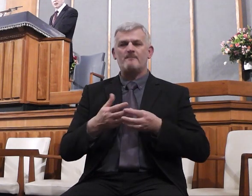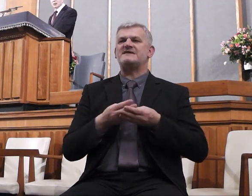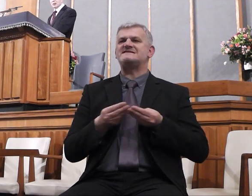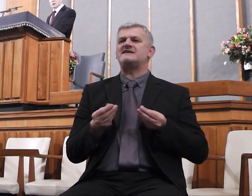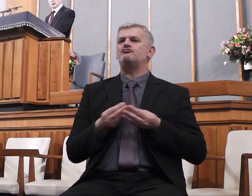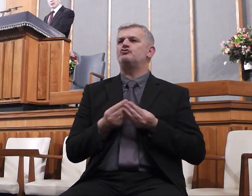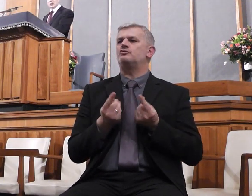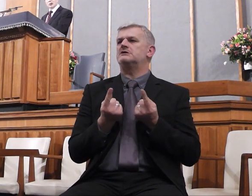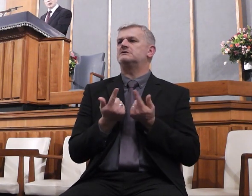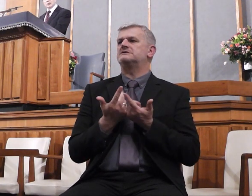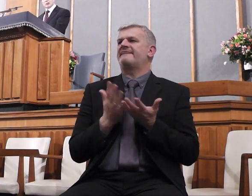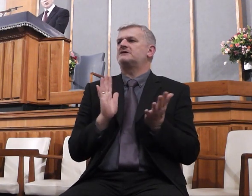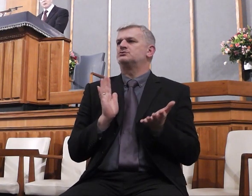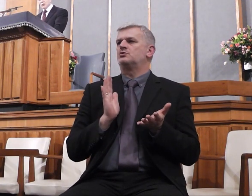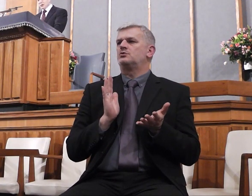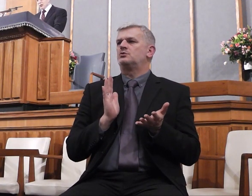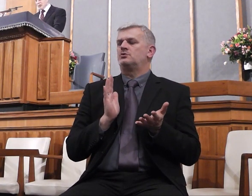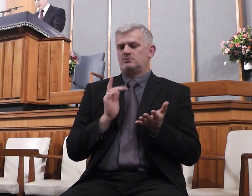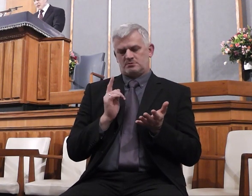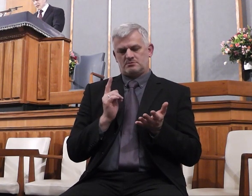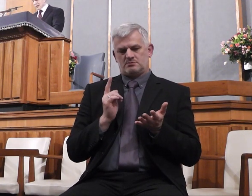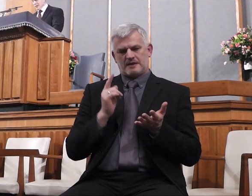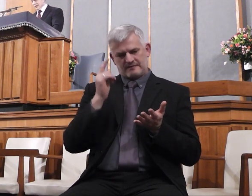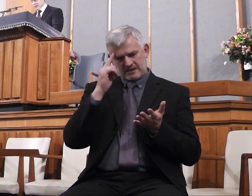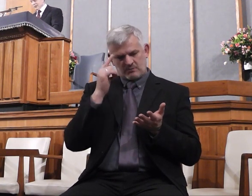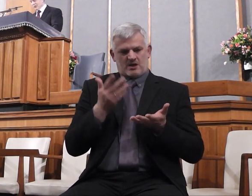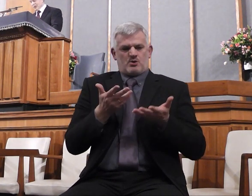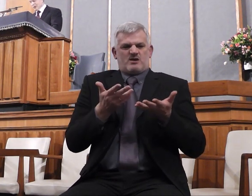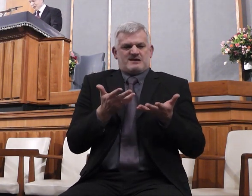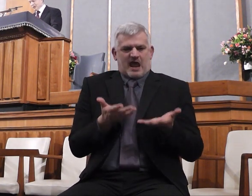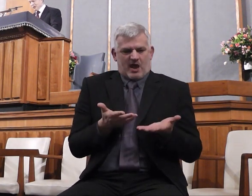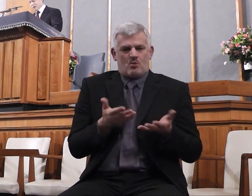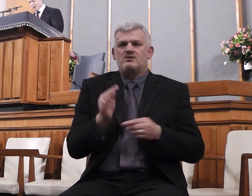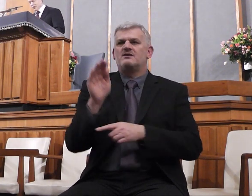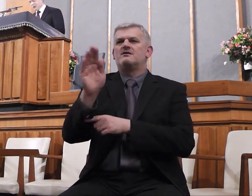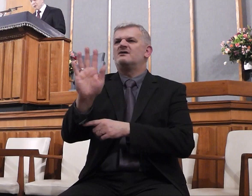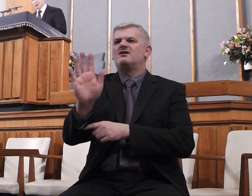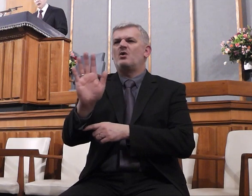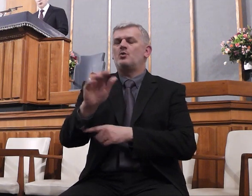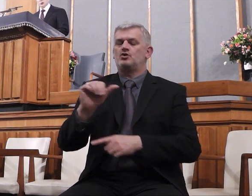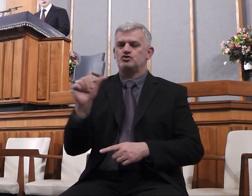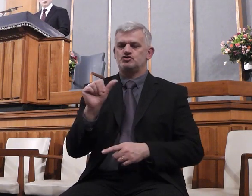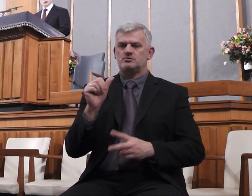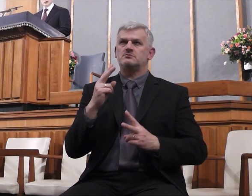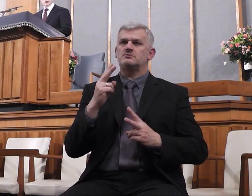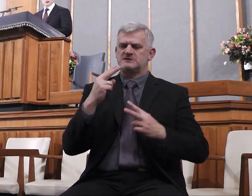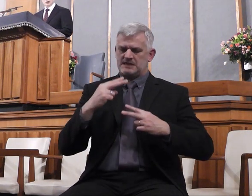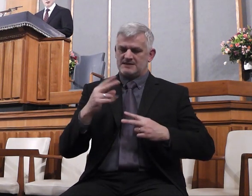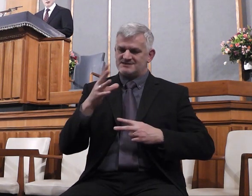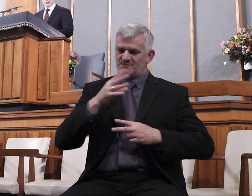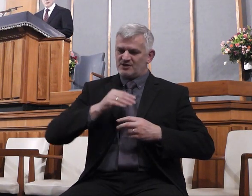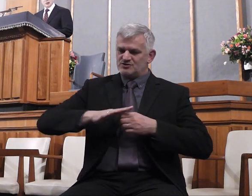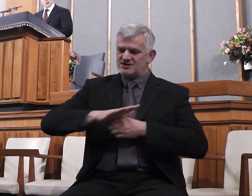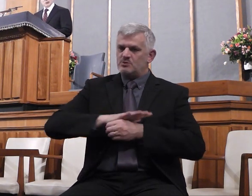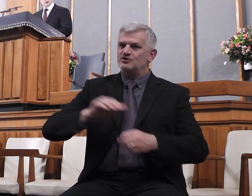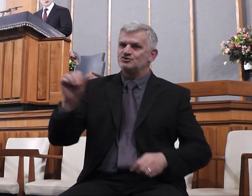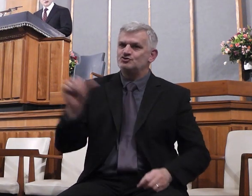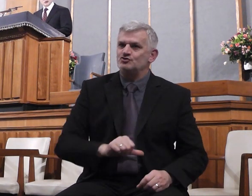We think only in terms of the here and now. We need to see our spiritual situation and we need to consider